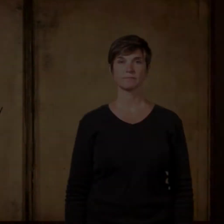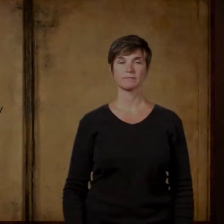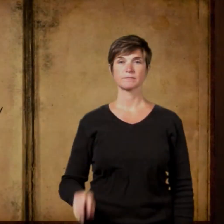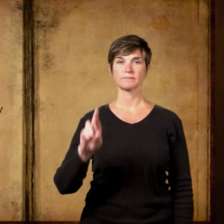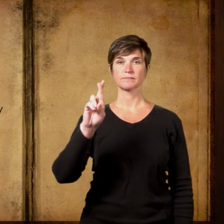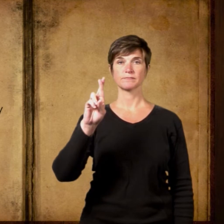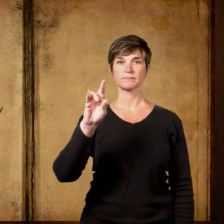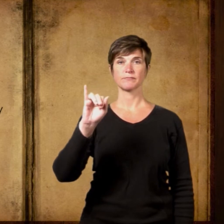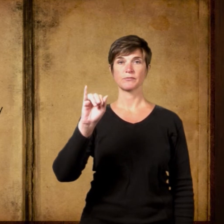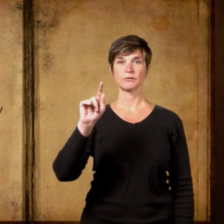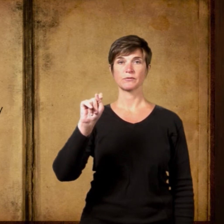Ritual